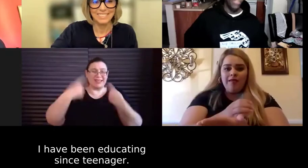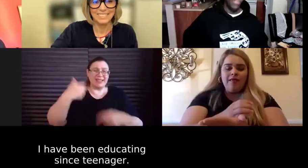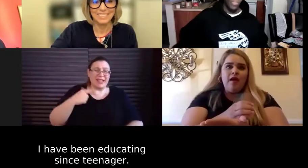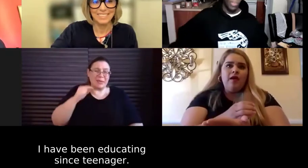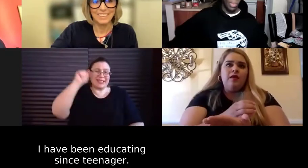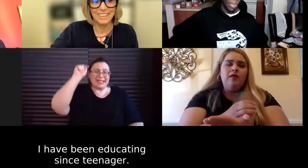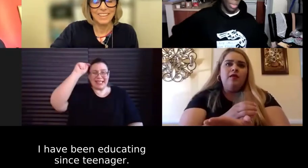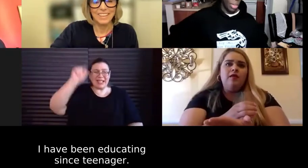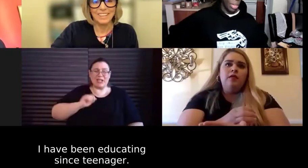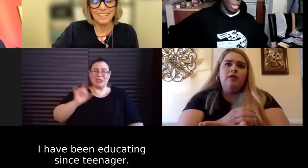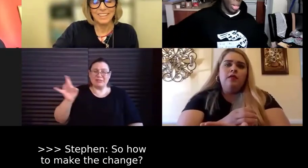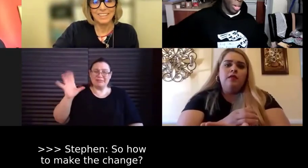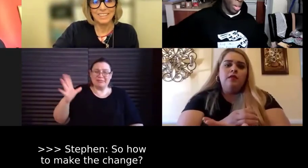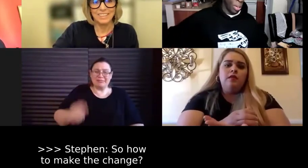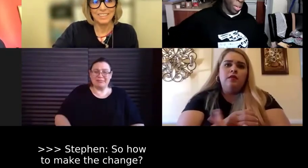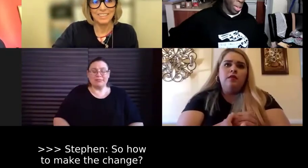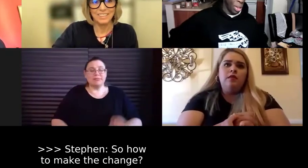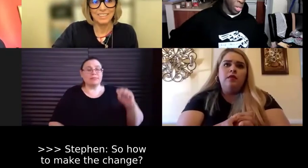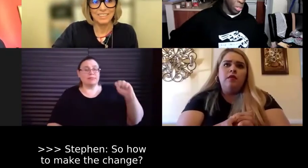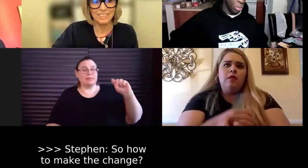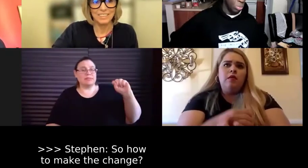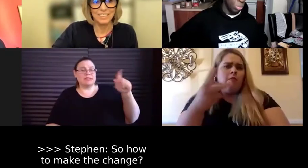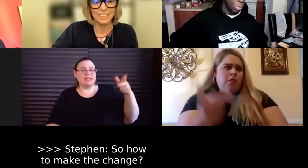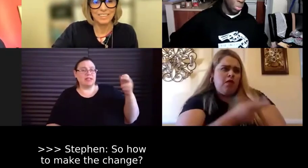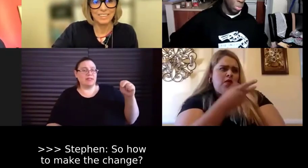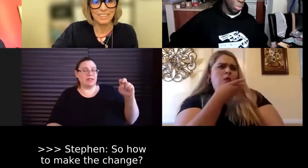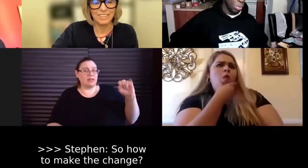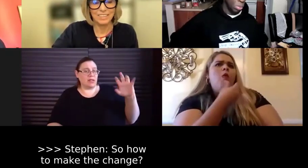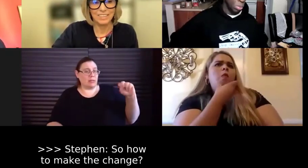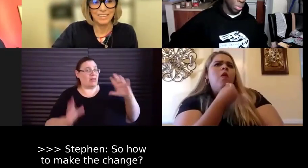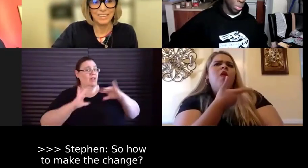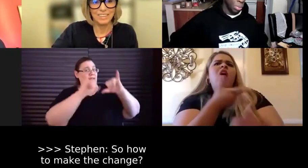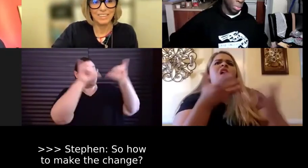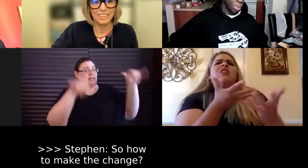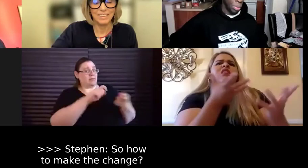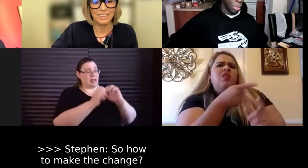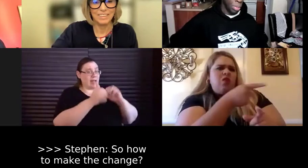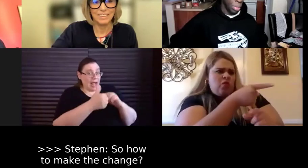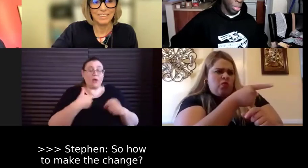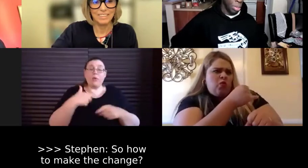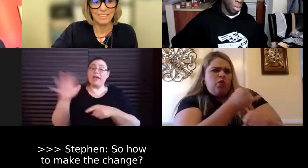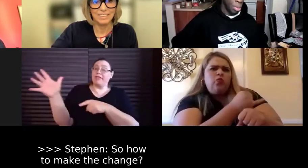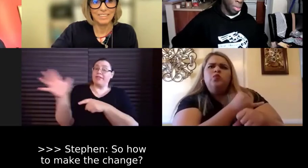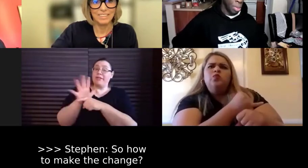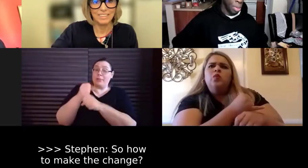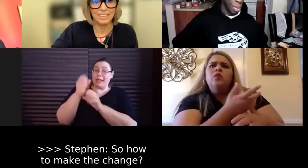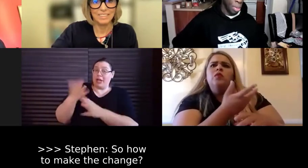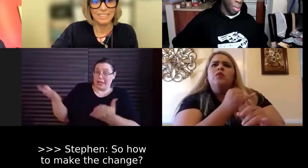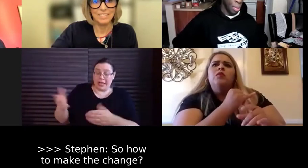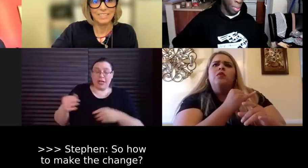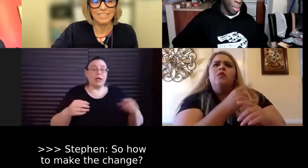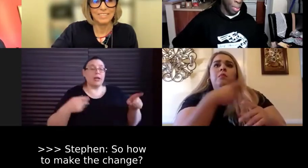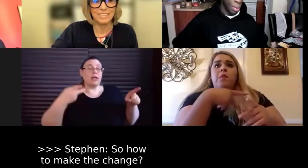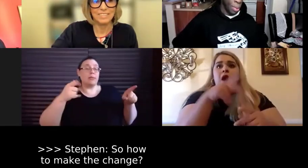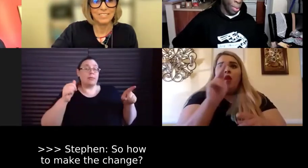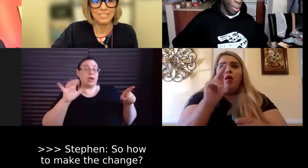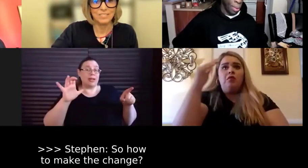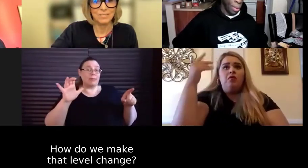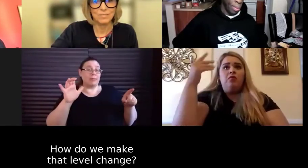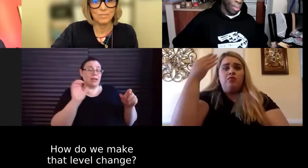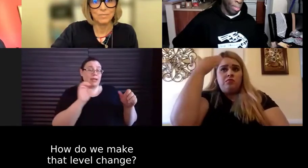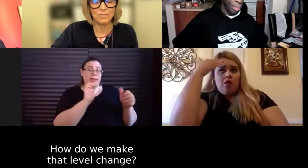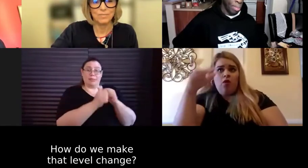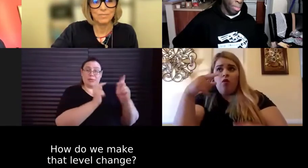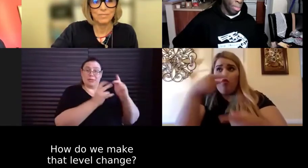So. So how do we make that institutional change? I mean, you know, I've got filmmaker on here, I've got Paralympians on here, I've got the heads of organizations on